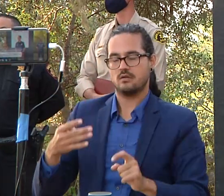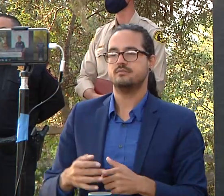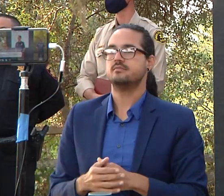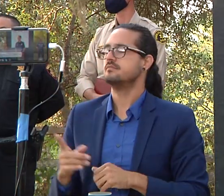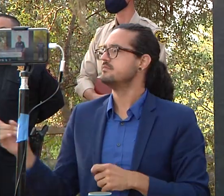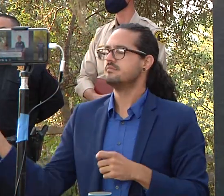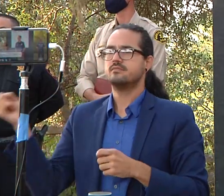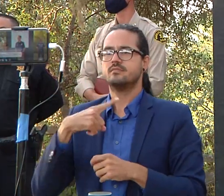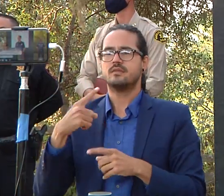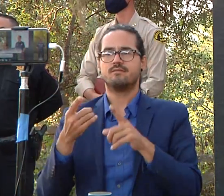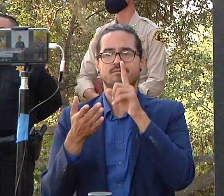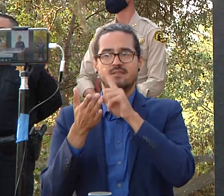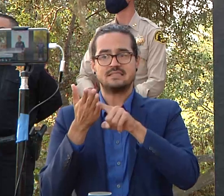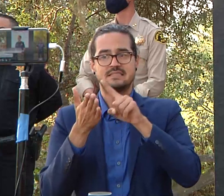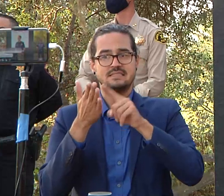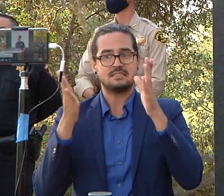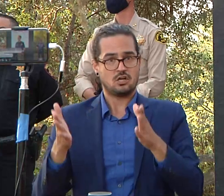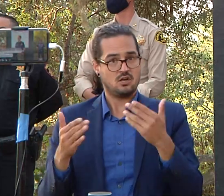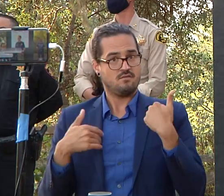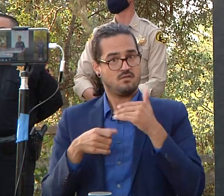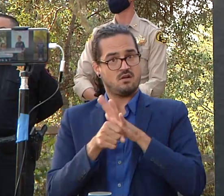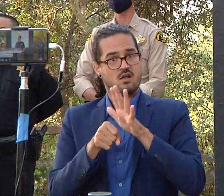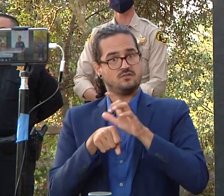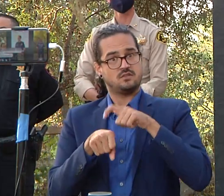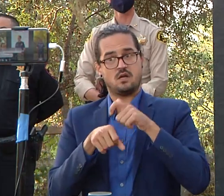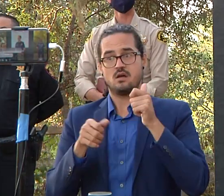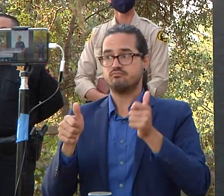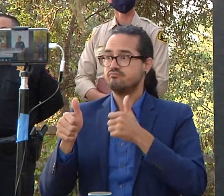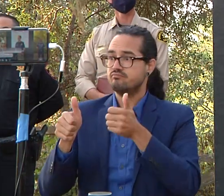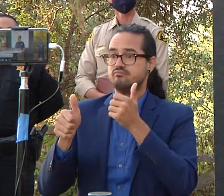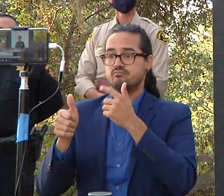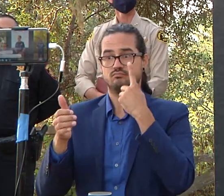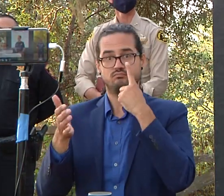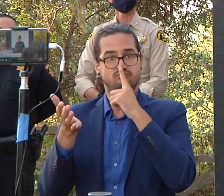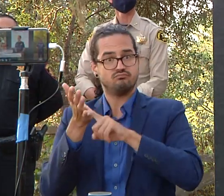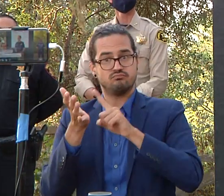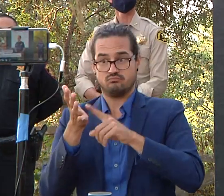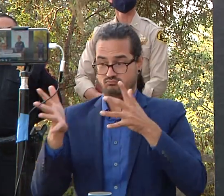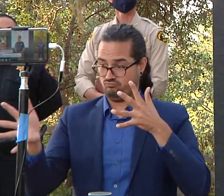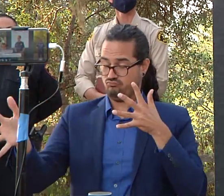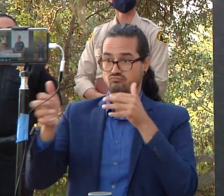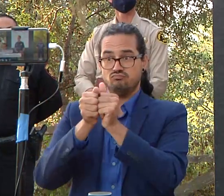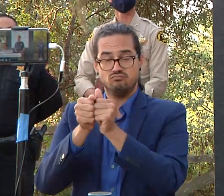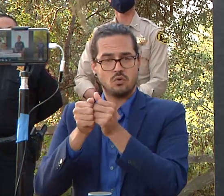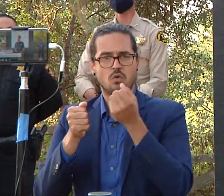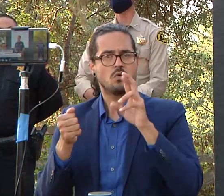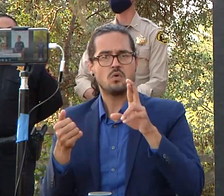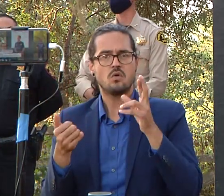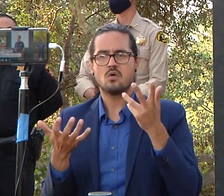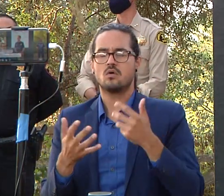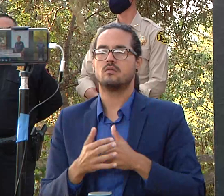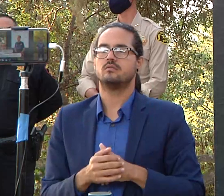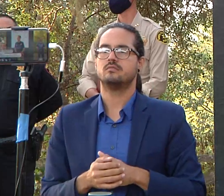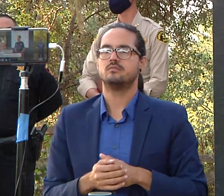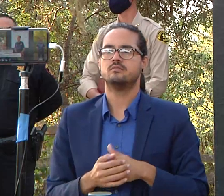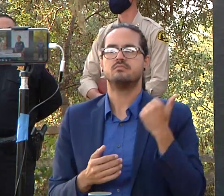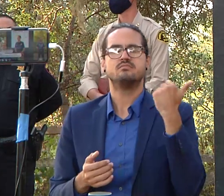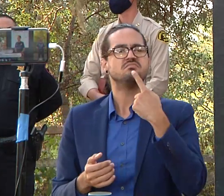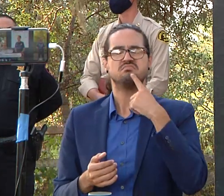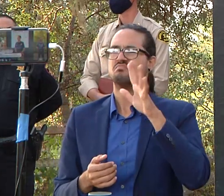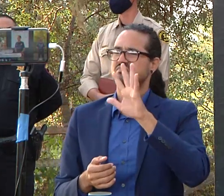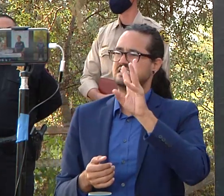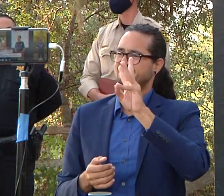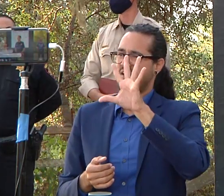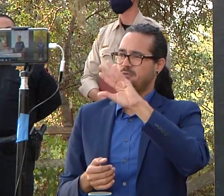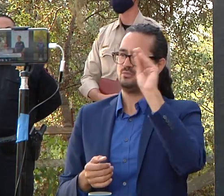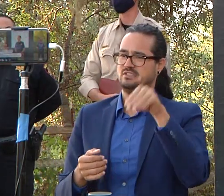are keeping the backlog of current homes or are we pretty much caught up at this point so there's they've completed 65 of the fire